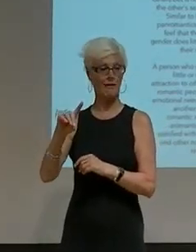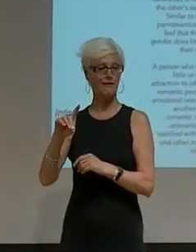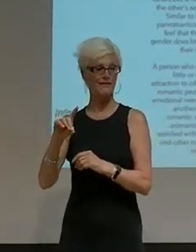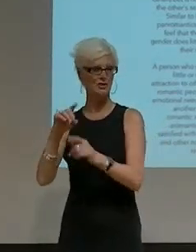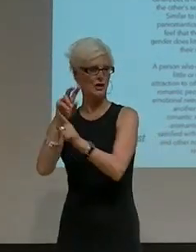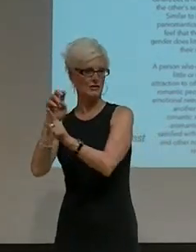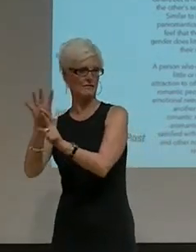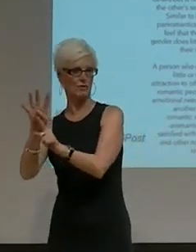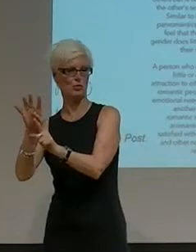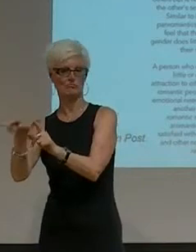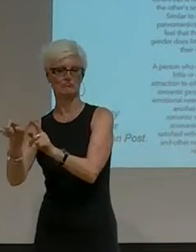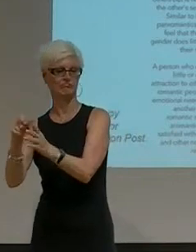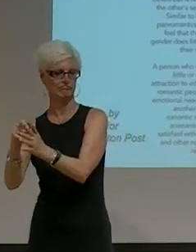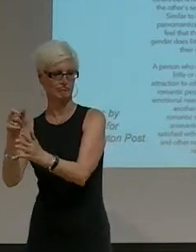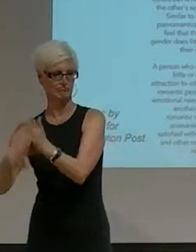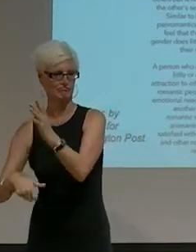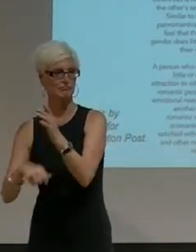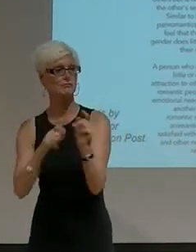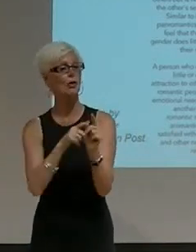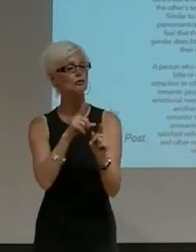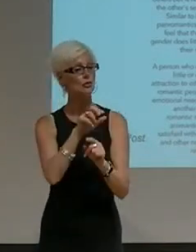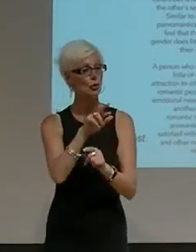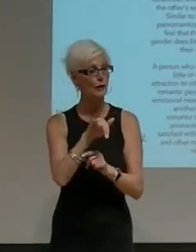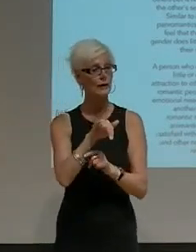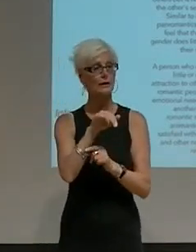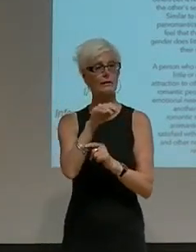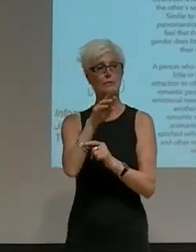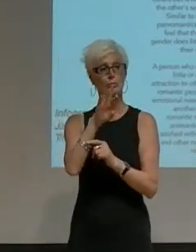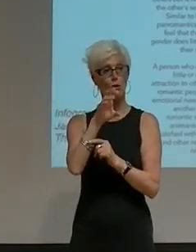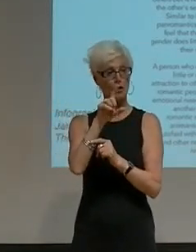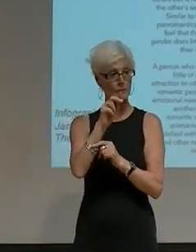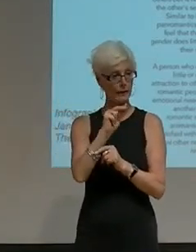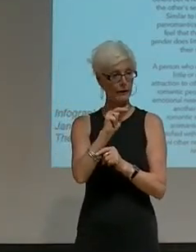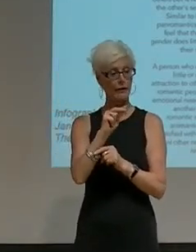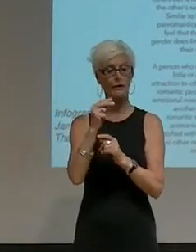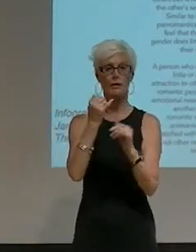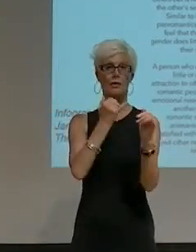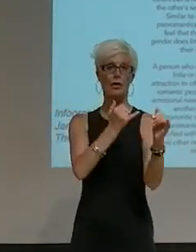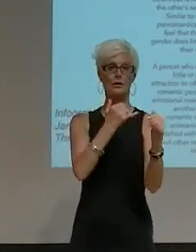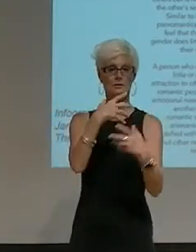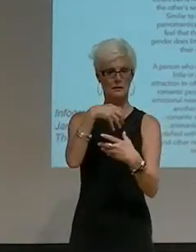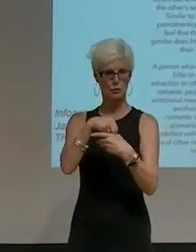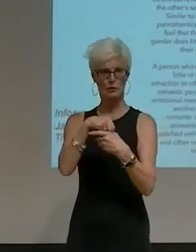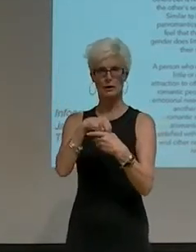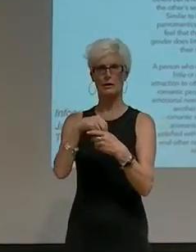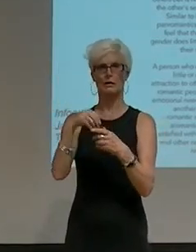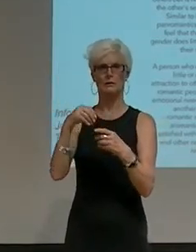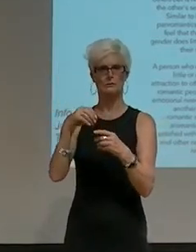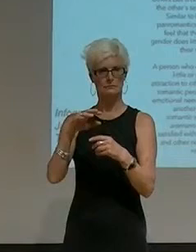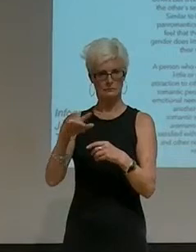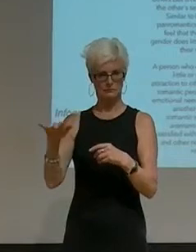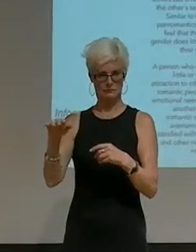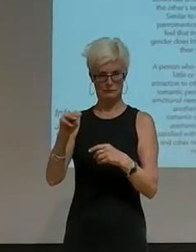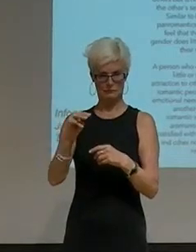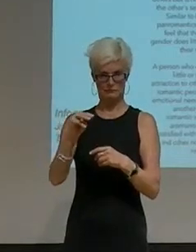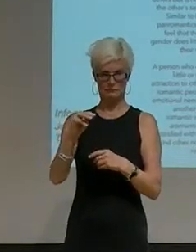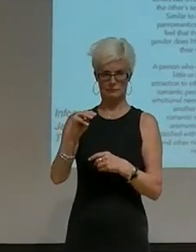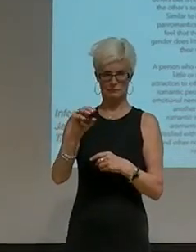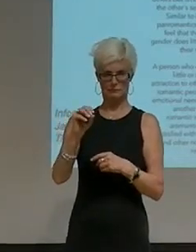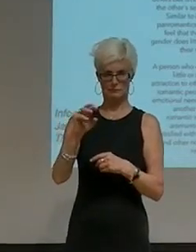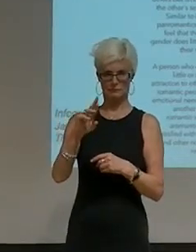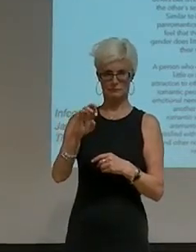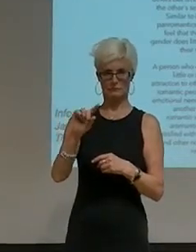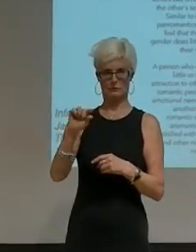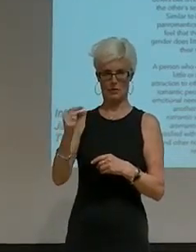-up work by people including Rory Votto and colleagues, including Maragio on the story to speak today, Cynthia Graham